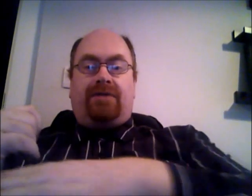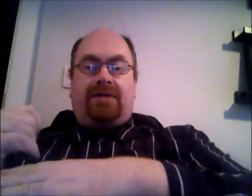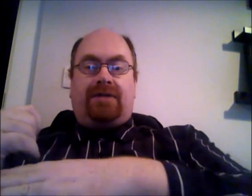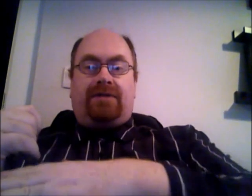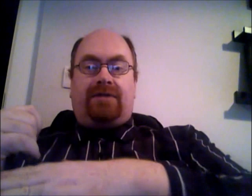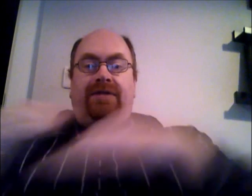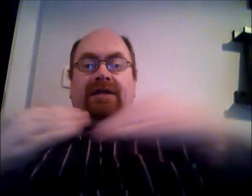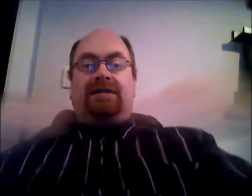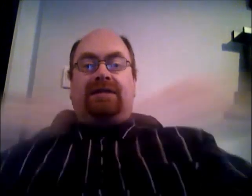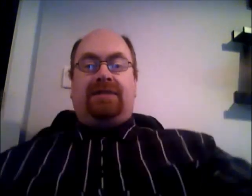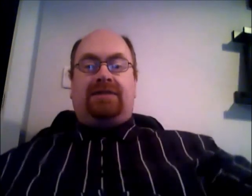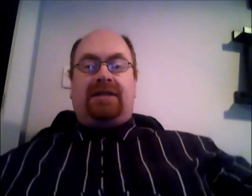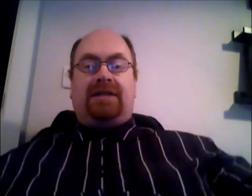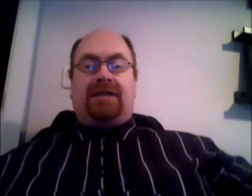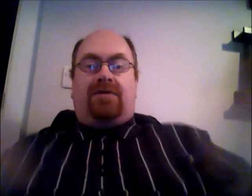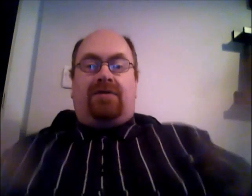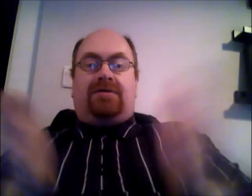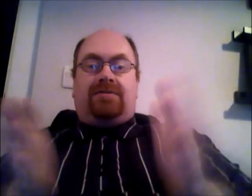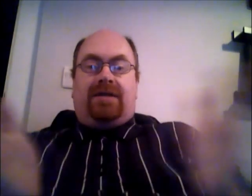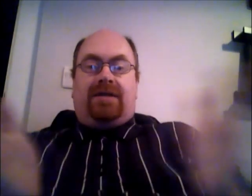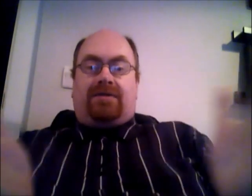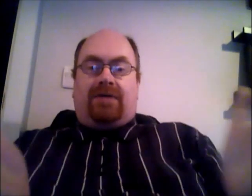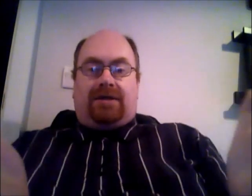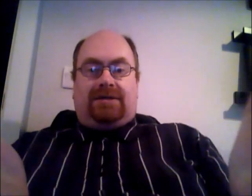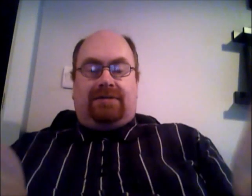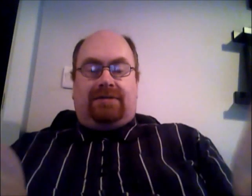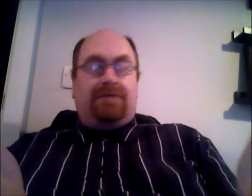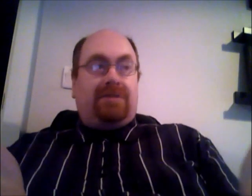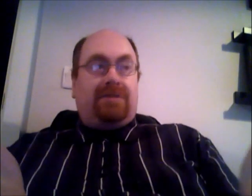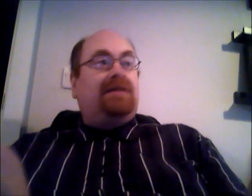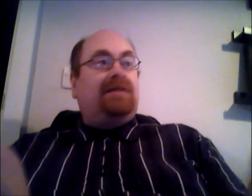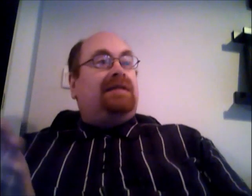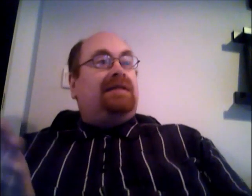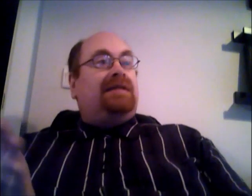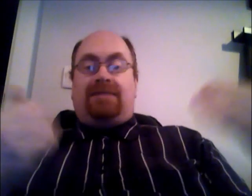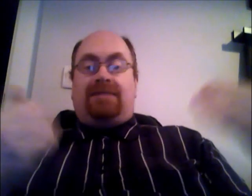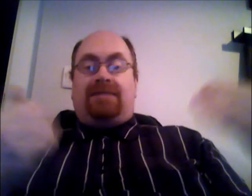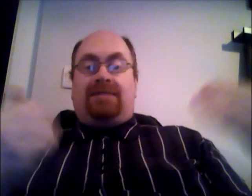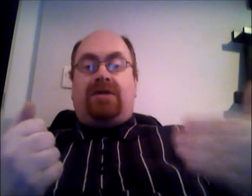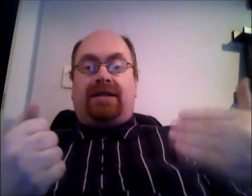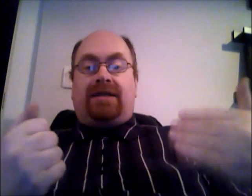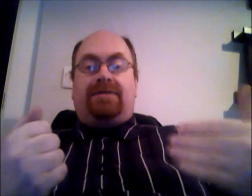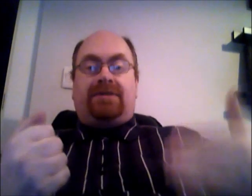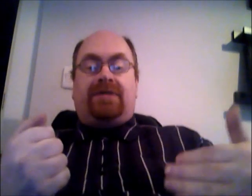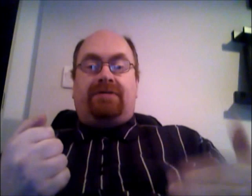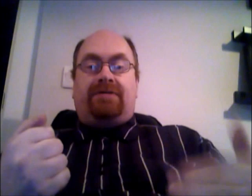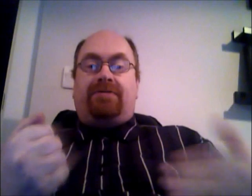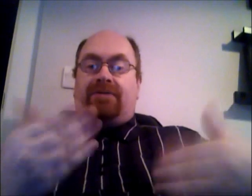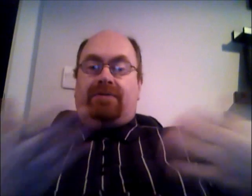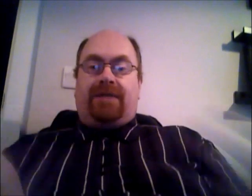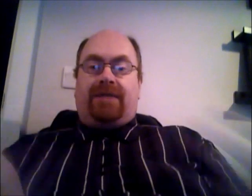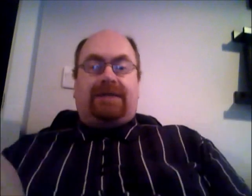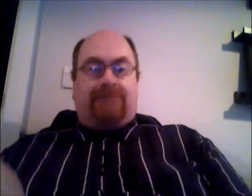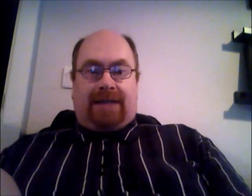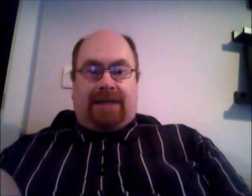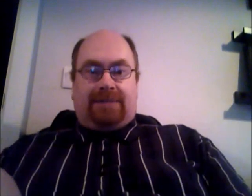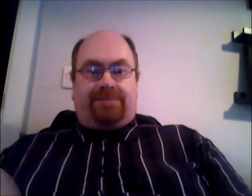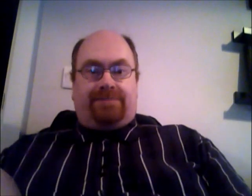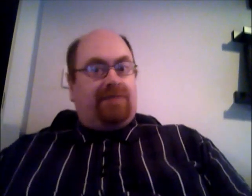down the river so we stretch that all the way across the river that means that more water can be stored in the river before it breaks its banks very